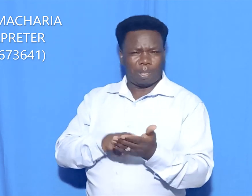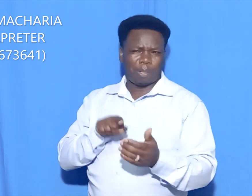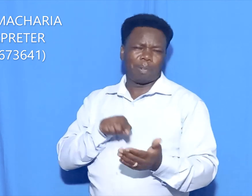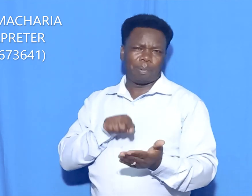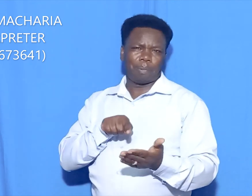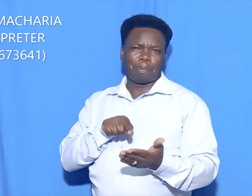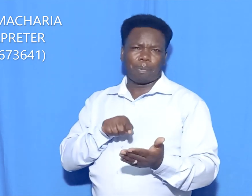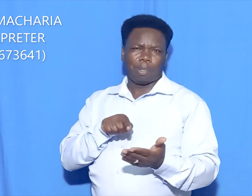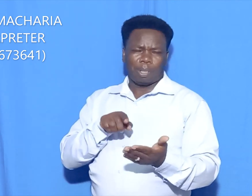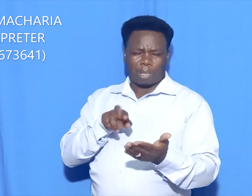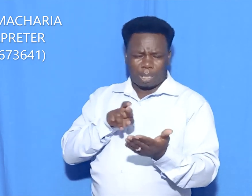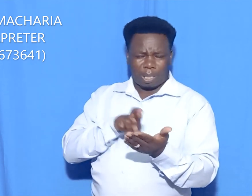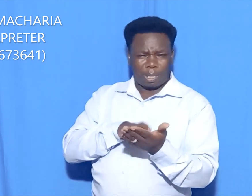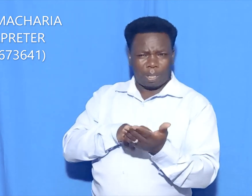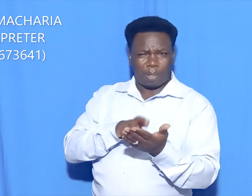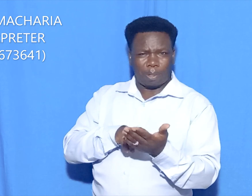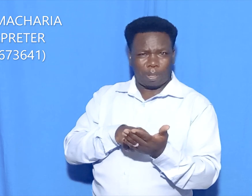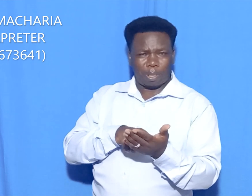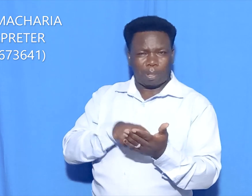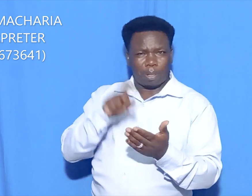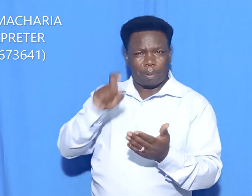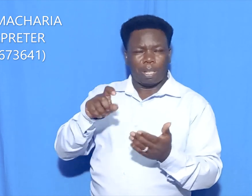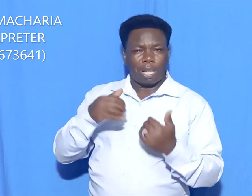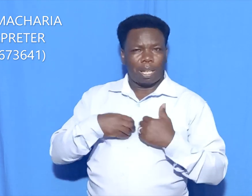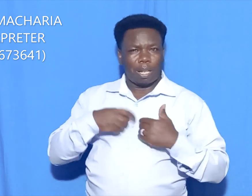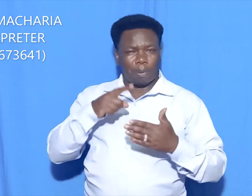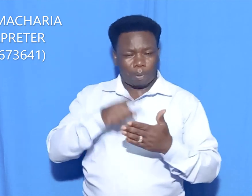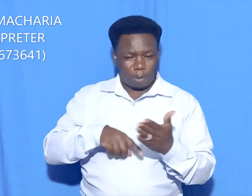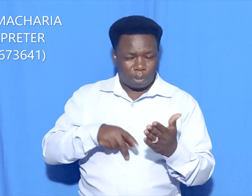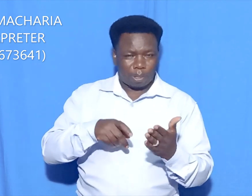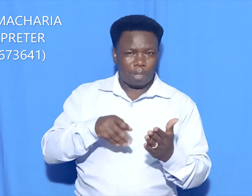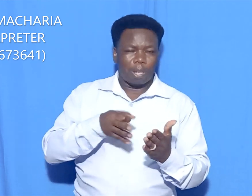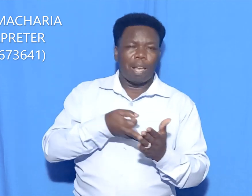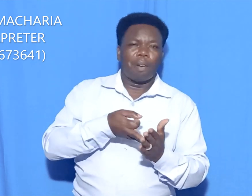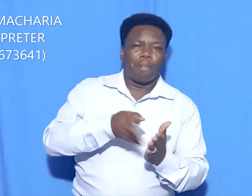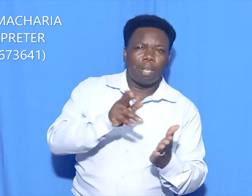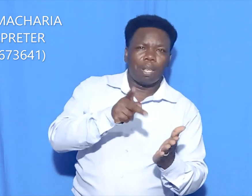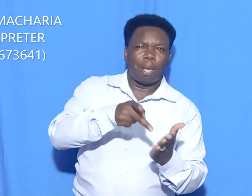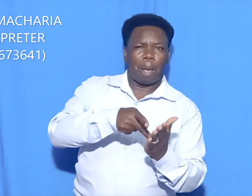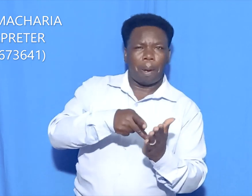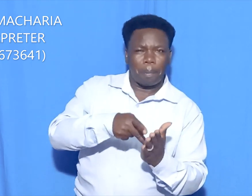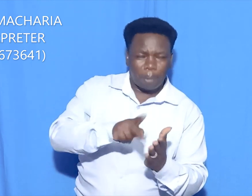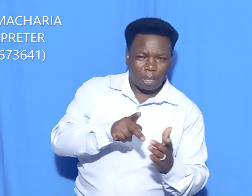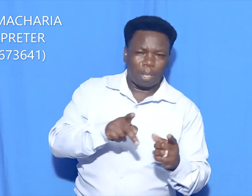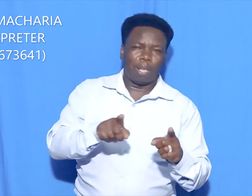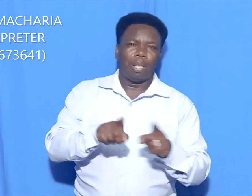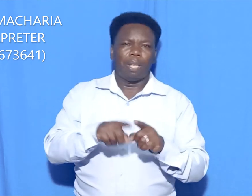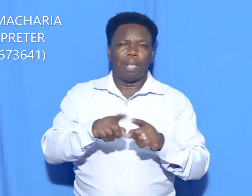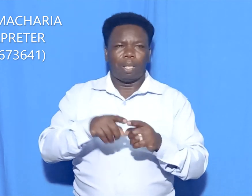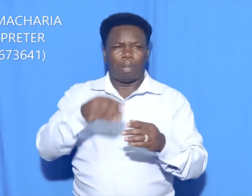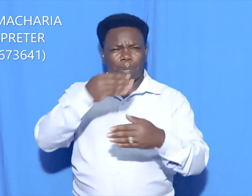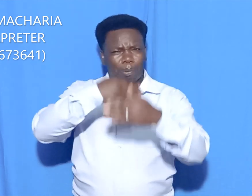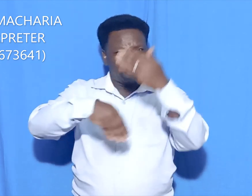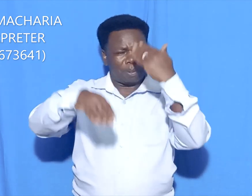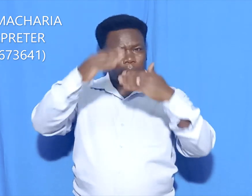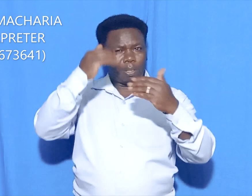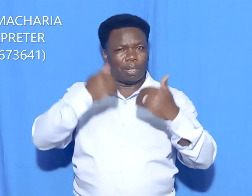of fees, and be notified as part of the policy. The course